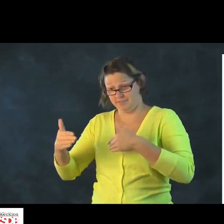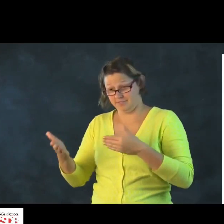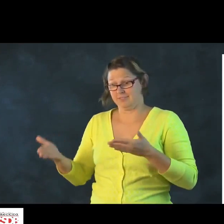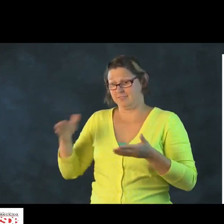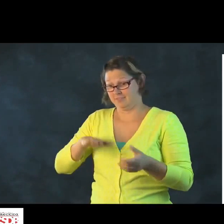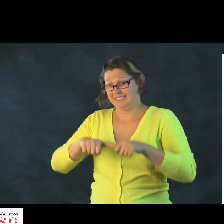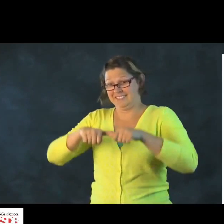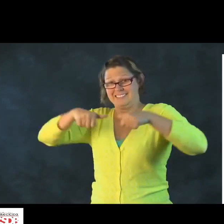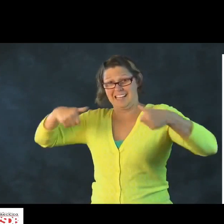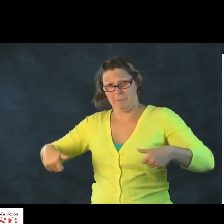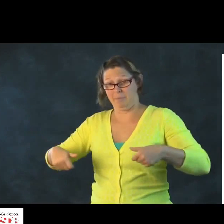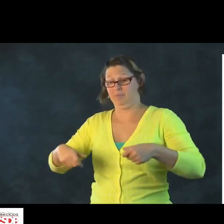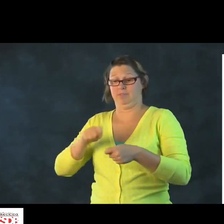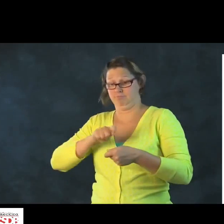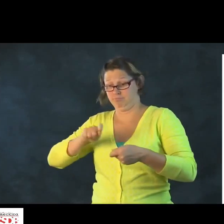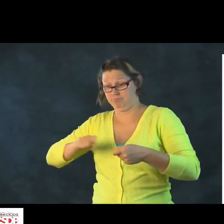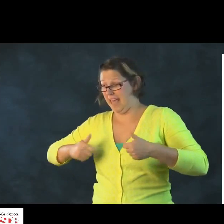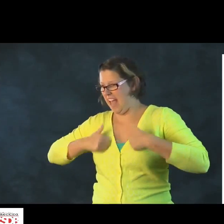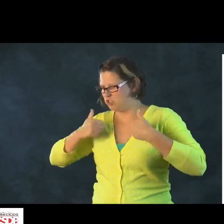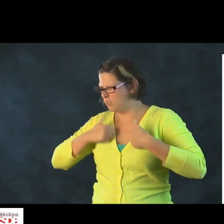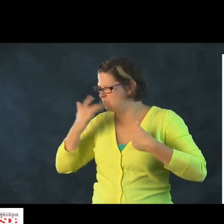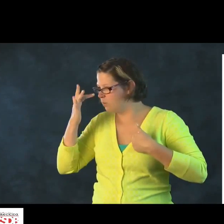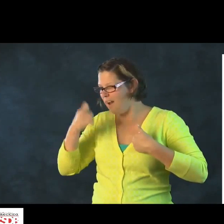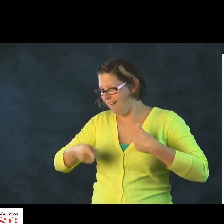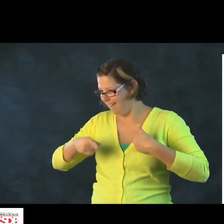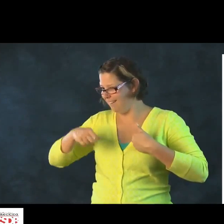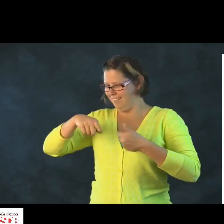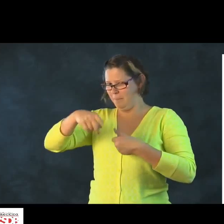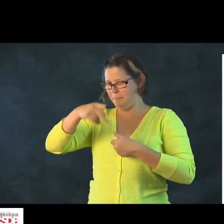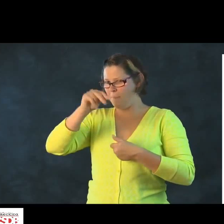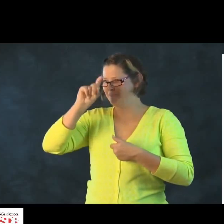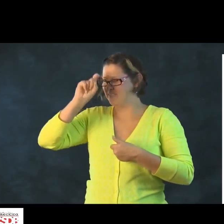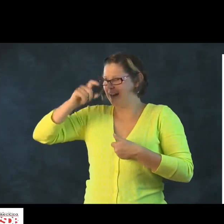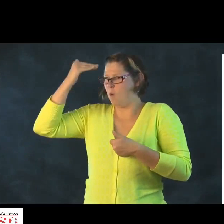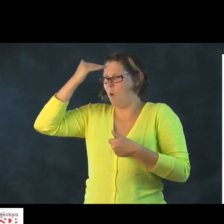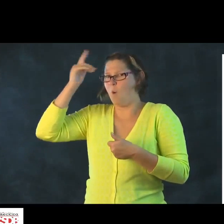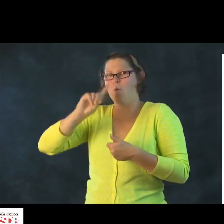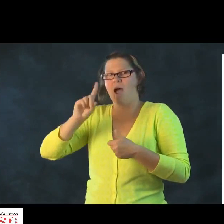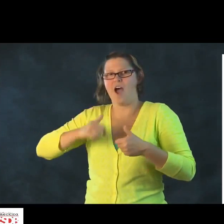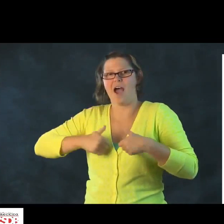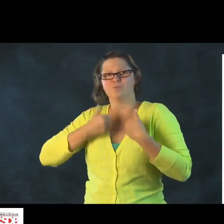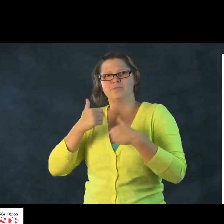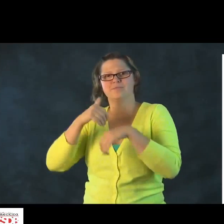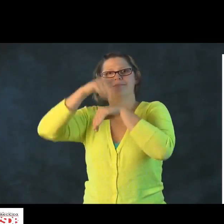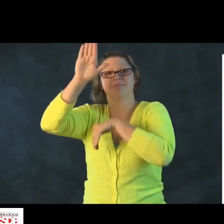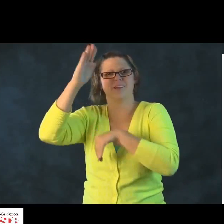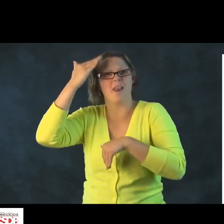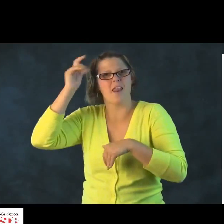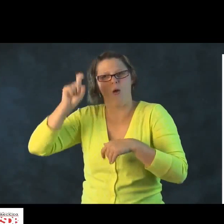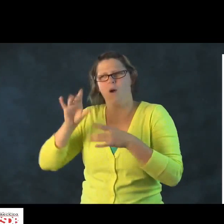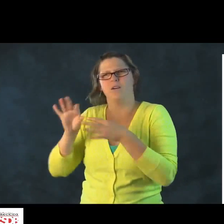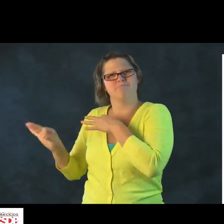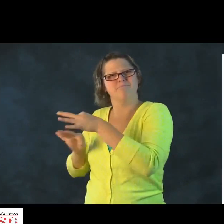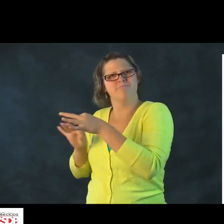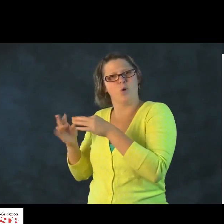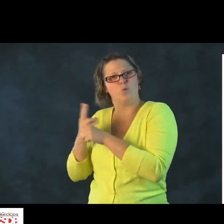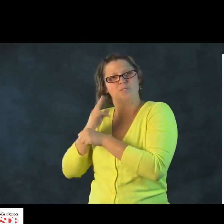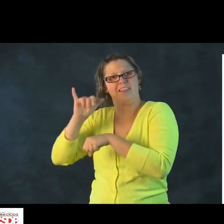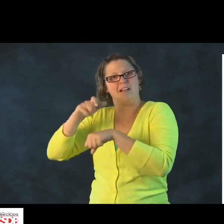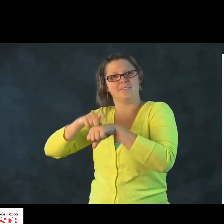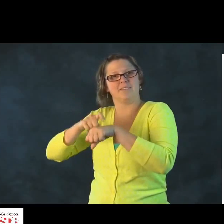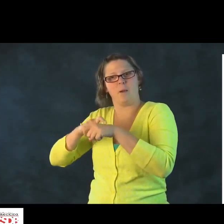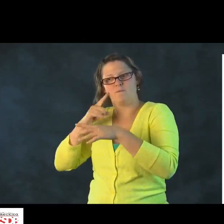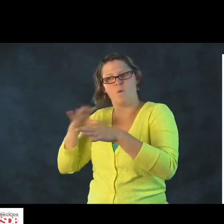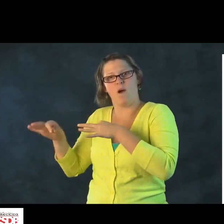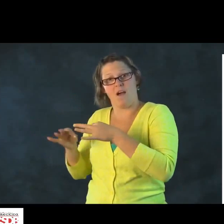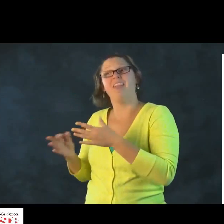Regardless of what it is, you teach them the process. How to actually fill it up, tape it off, and talk about they need to